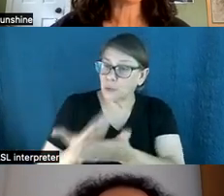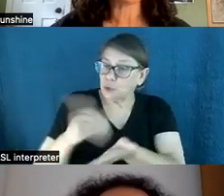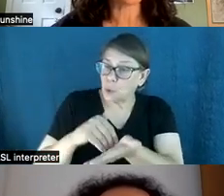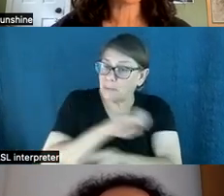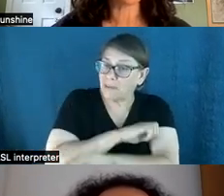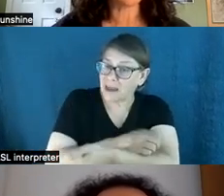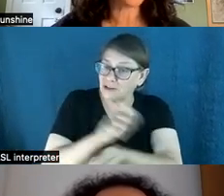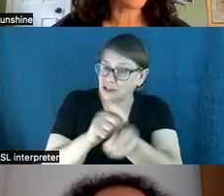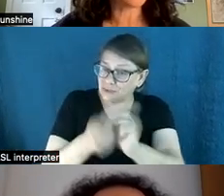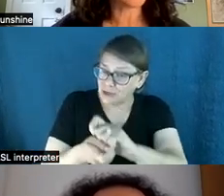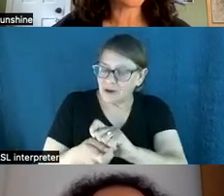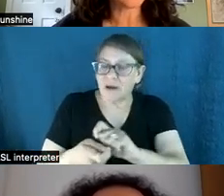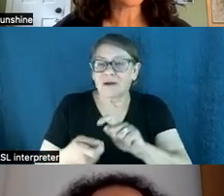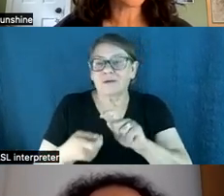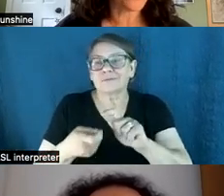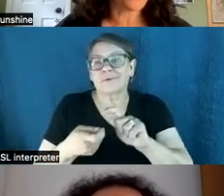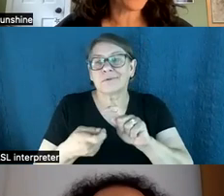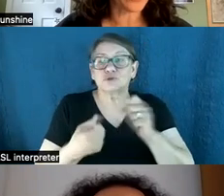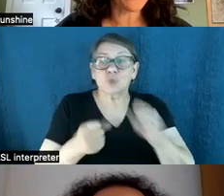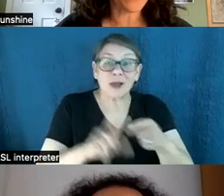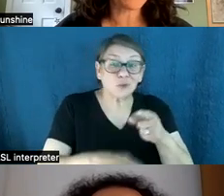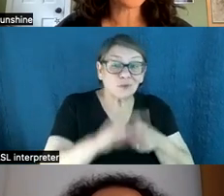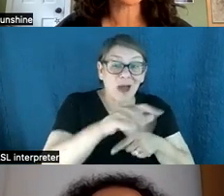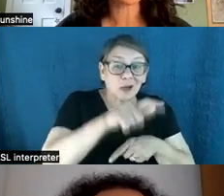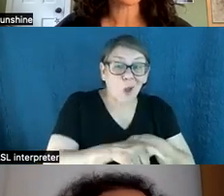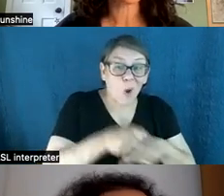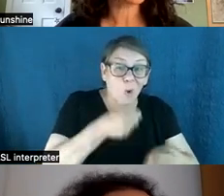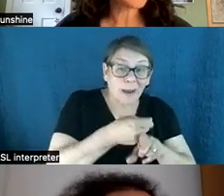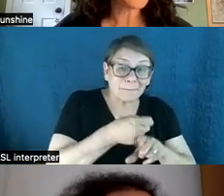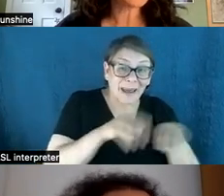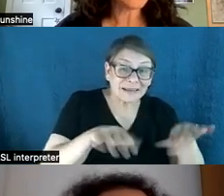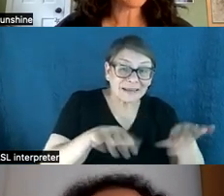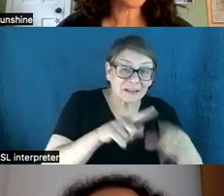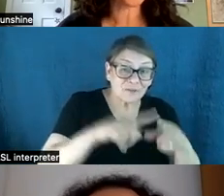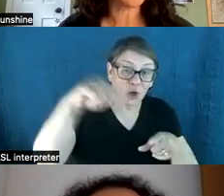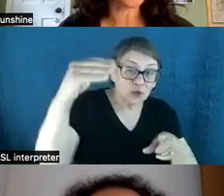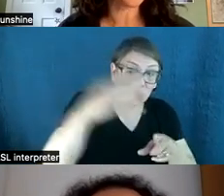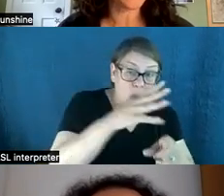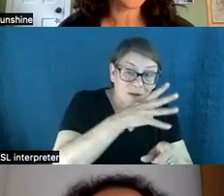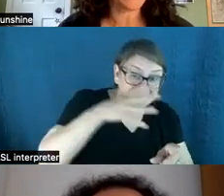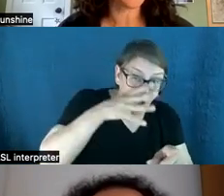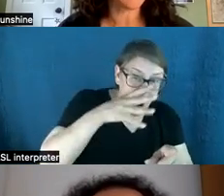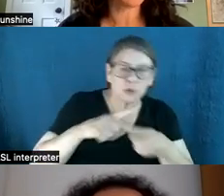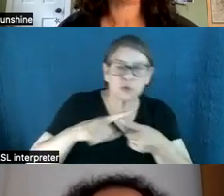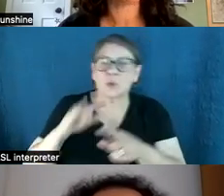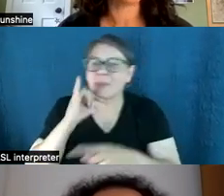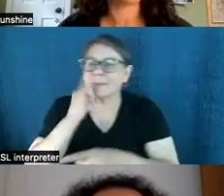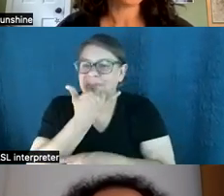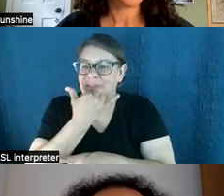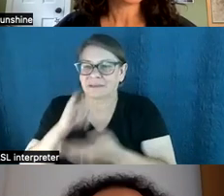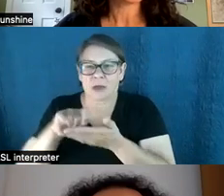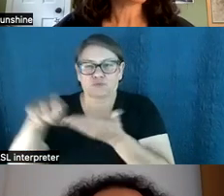difficulty of finding low-conflict sites for solar and wind farms, to the mistakes many reporters make when writing about climate.